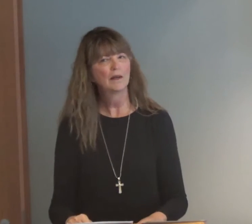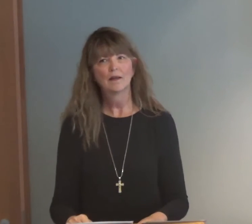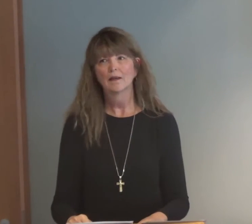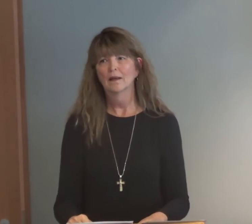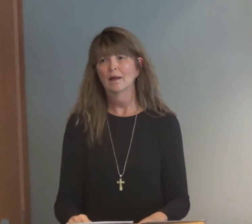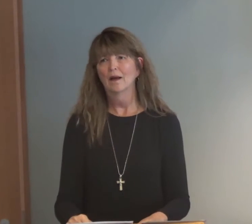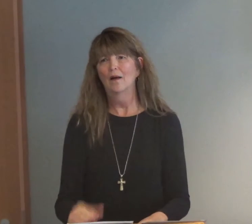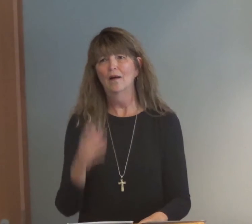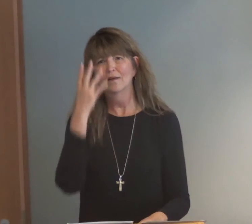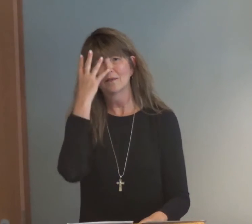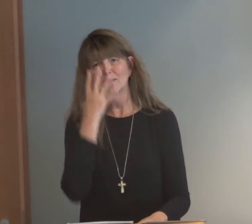out.